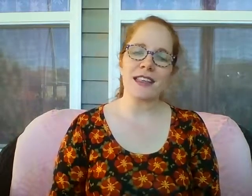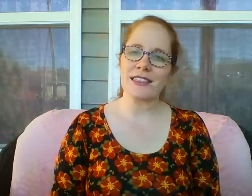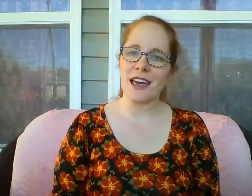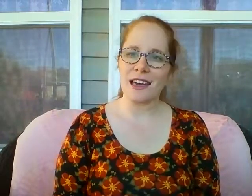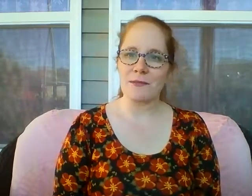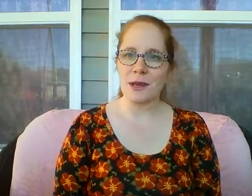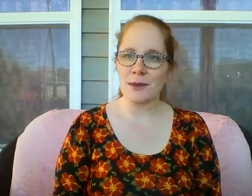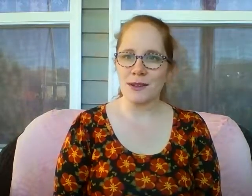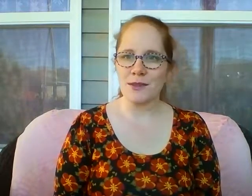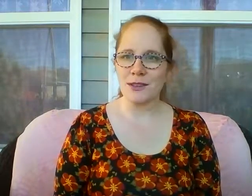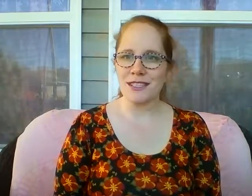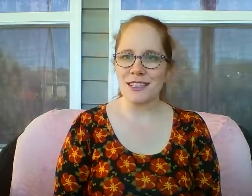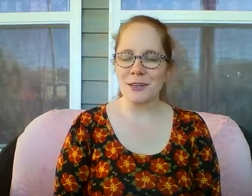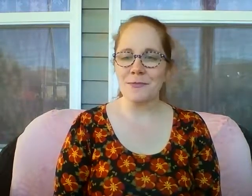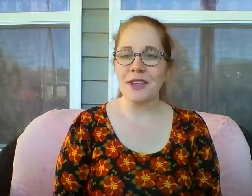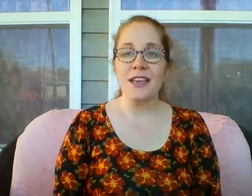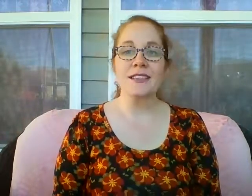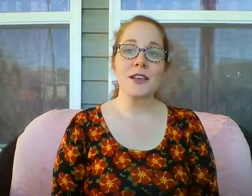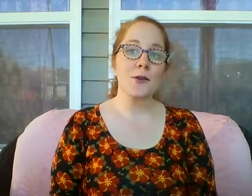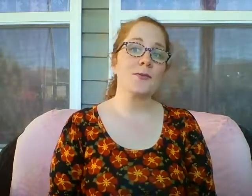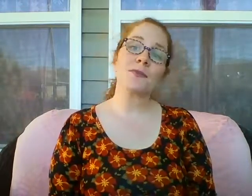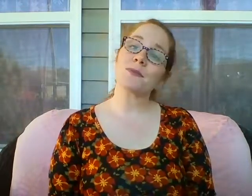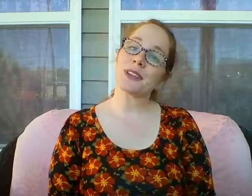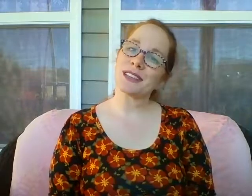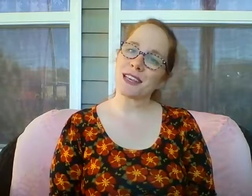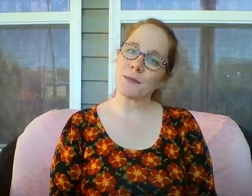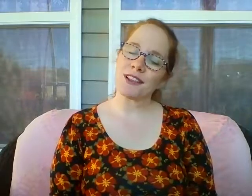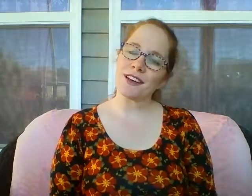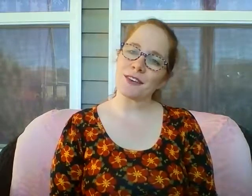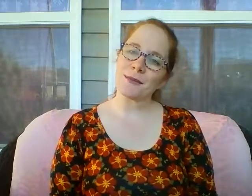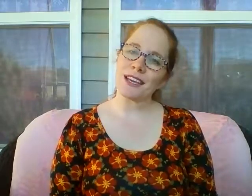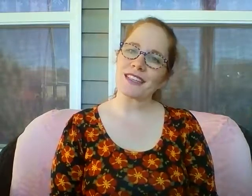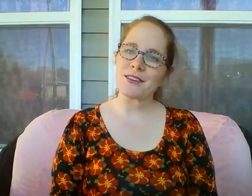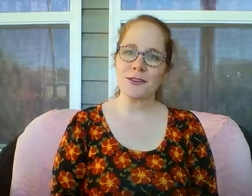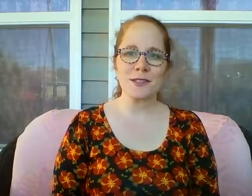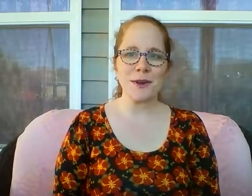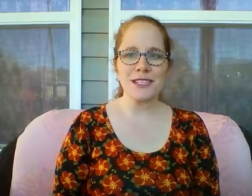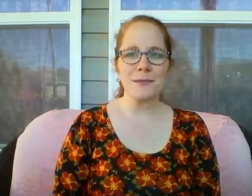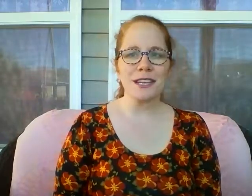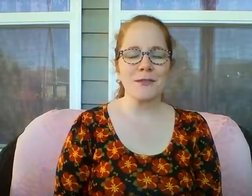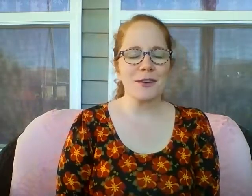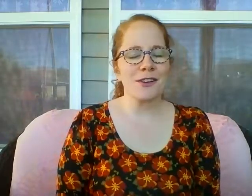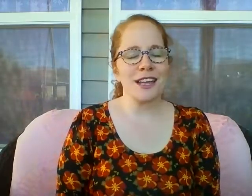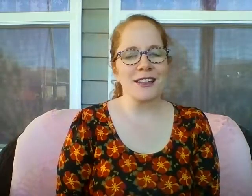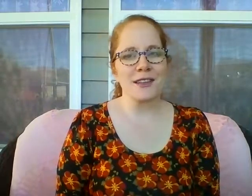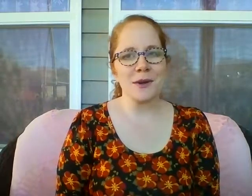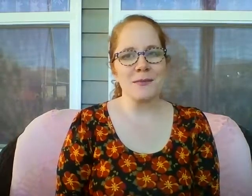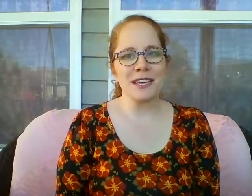may be influencing you. So, please tap along with me and take full responsibility for your own health and well-being.